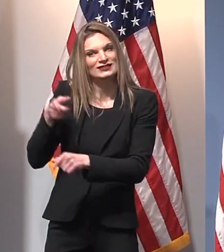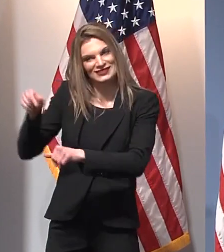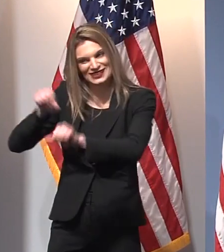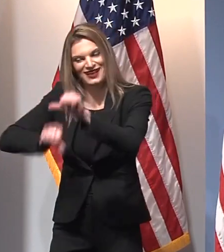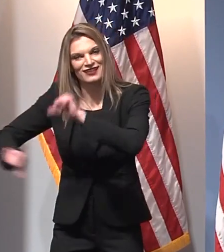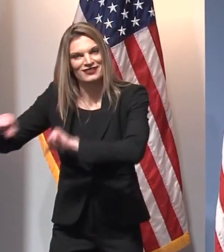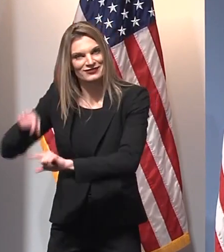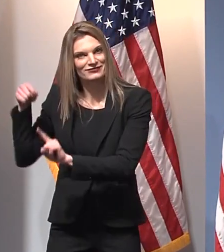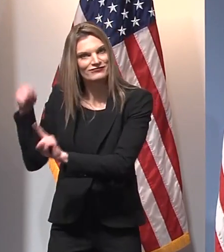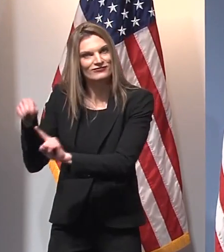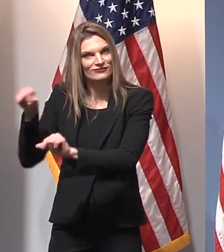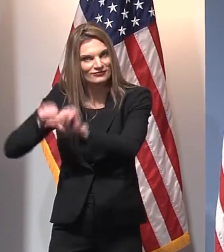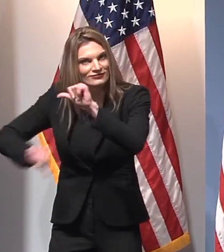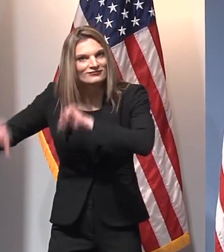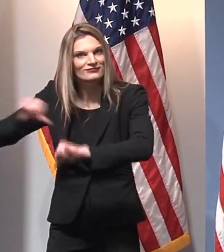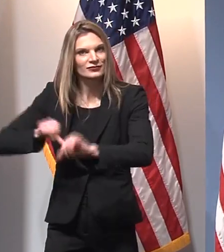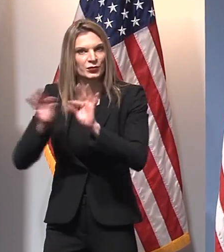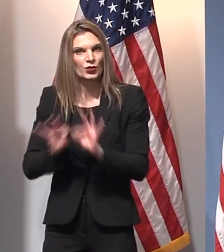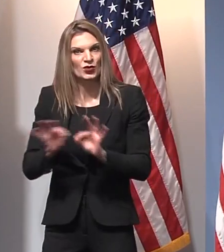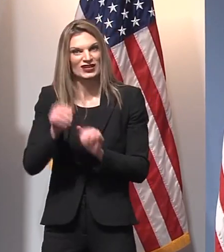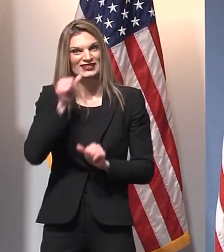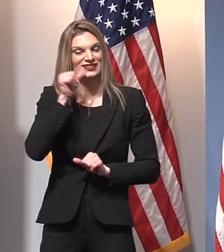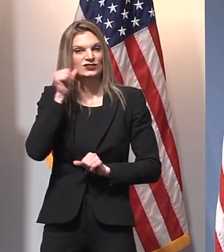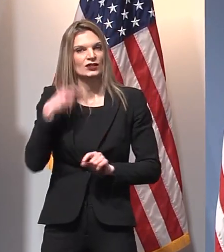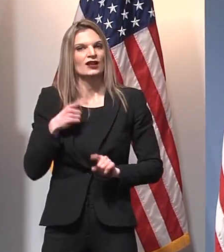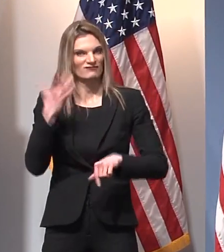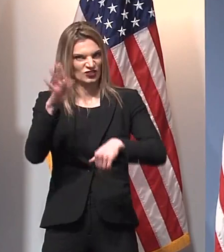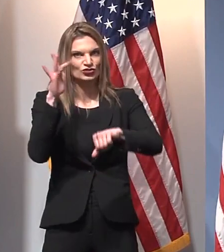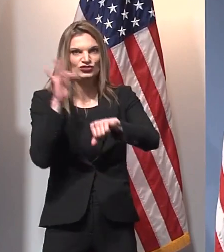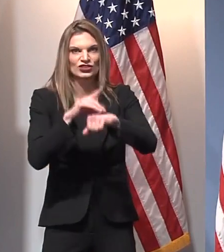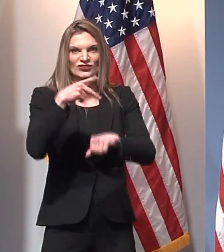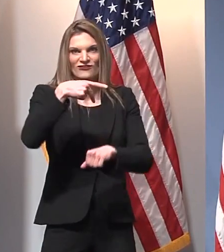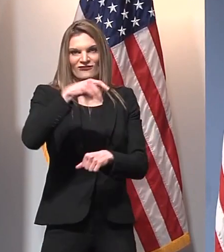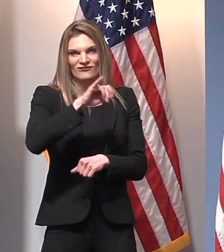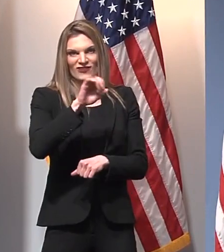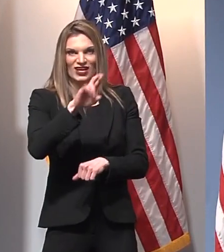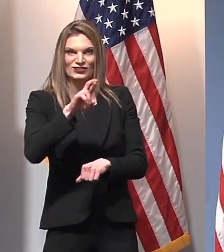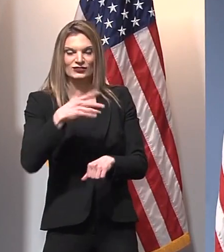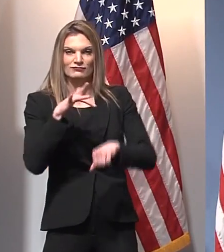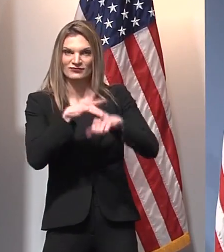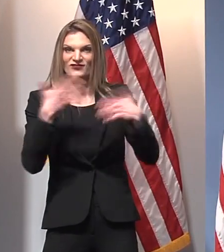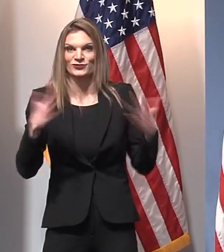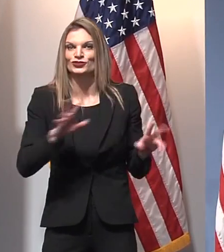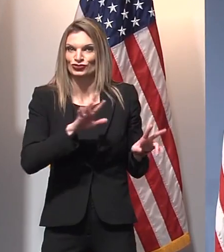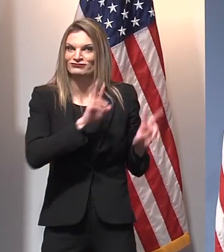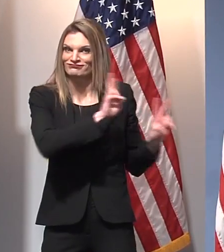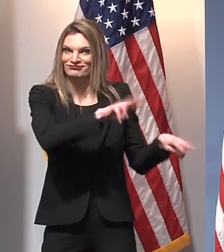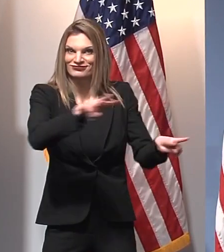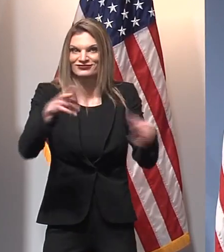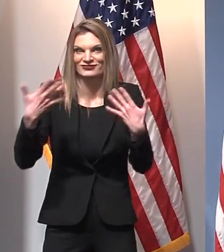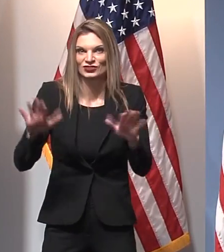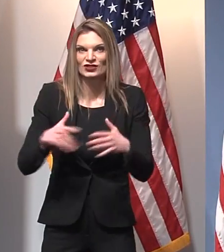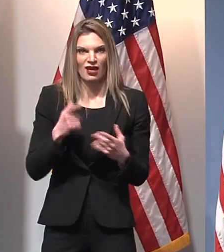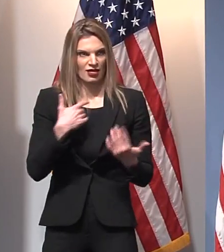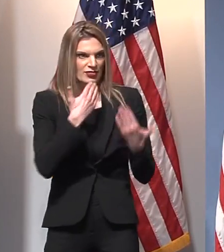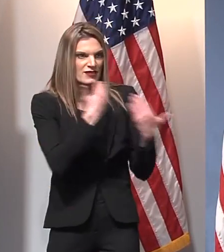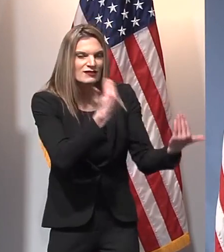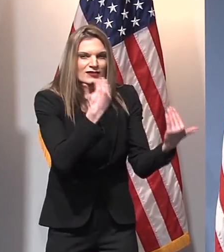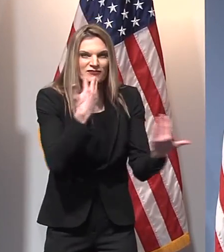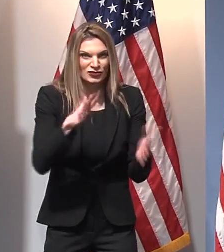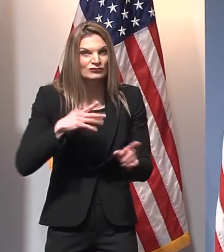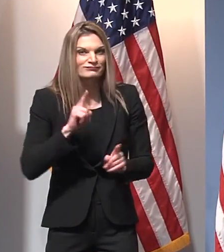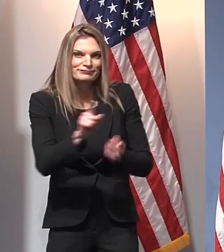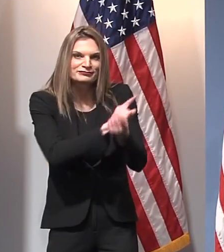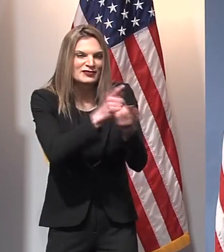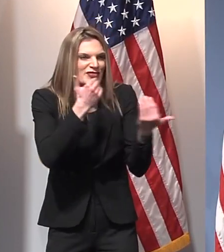you know, I was at Pfizer yesterday. I took a tour and thank the incredible people who have been working so